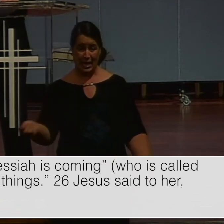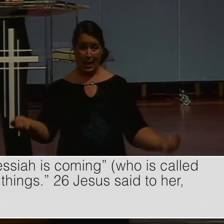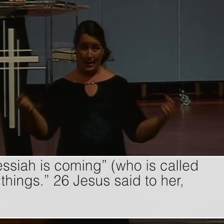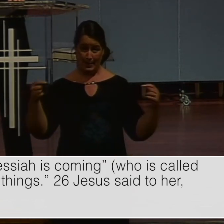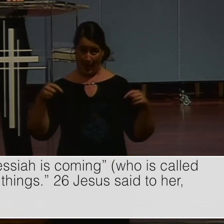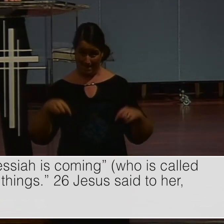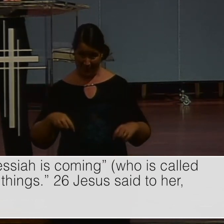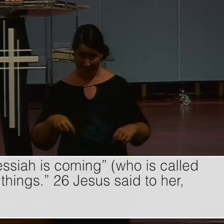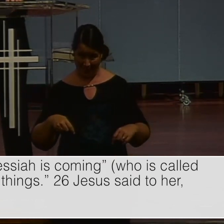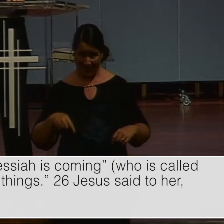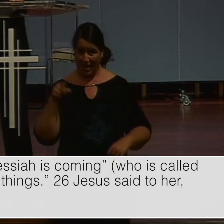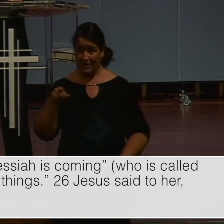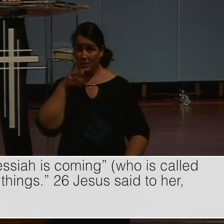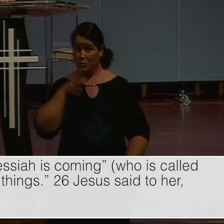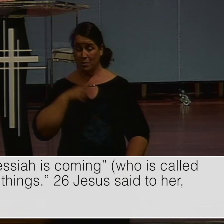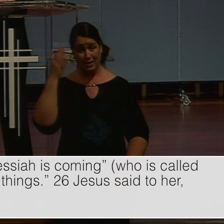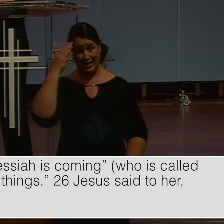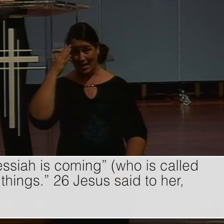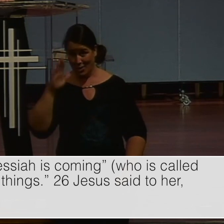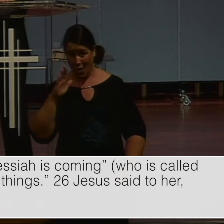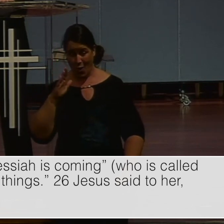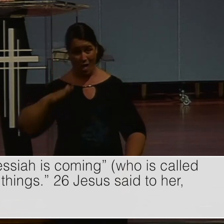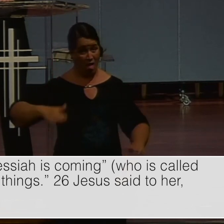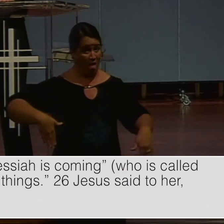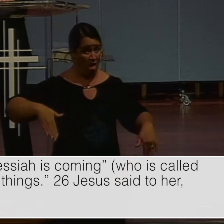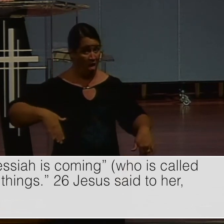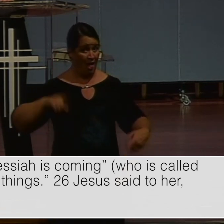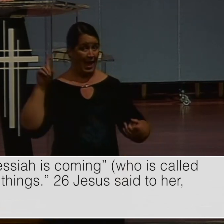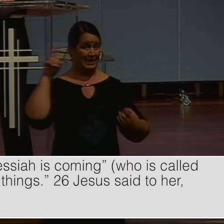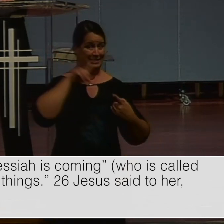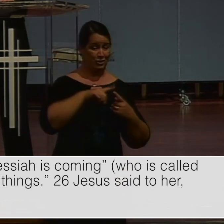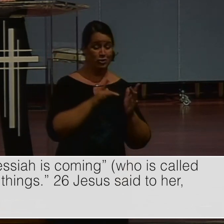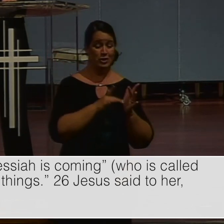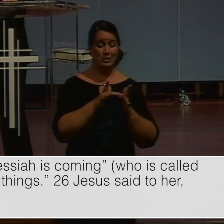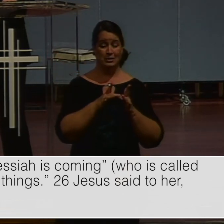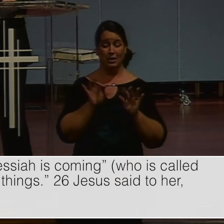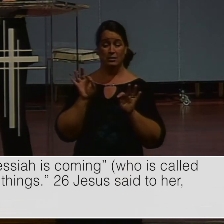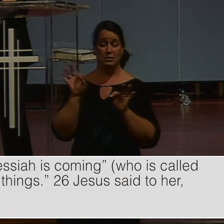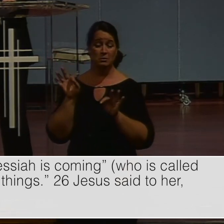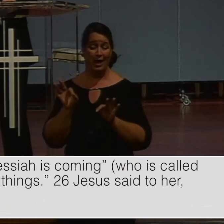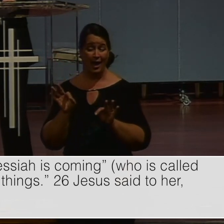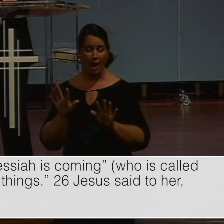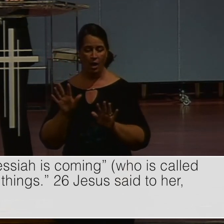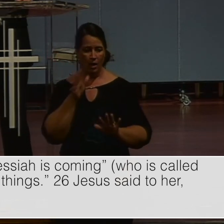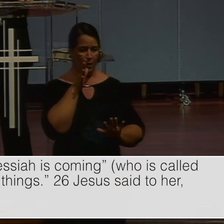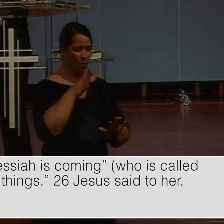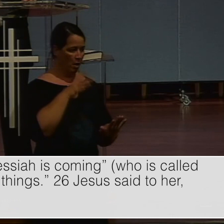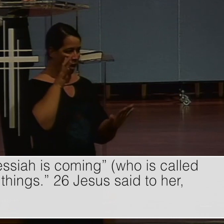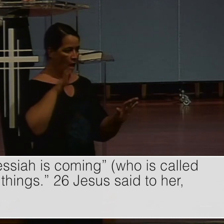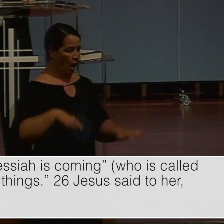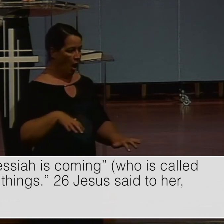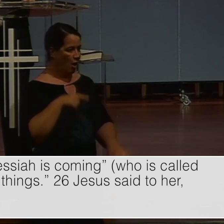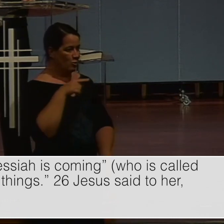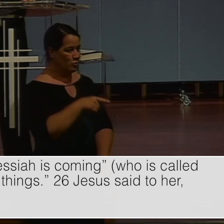What she couldn't know. Until Jesus opened her eyes. know it. Is the very man. Who was talking with her. With God incarnate. God. The.